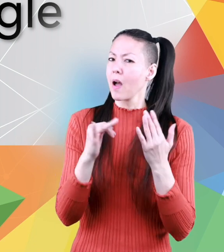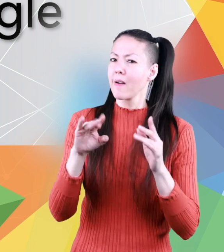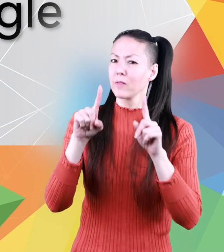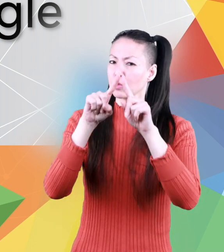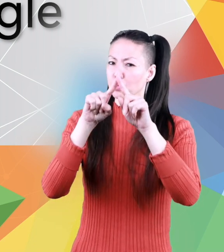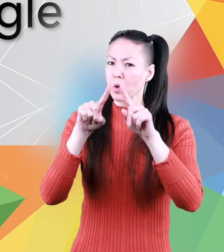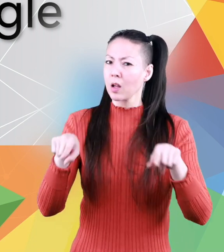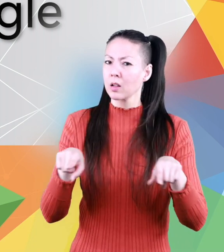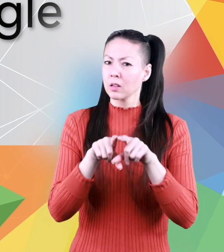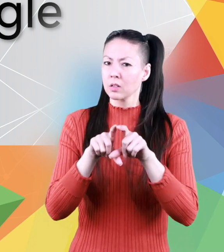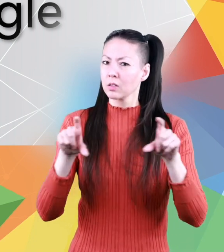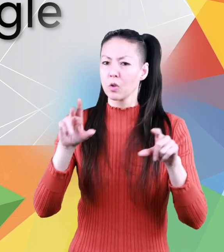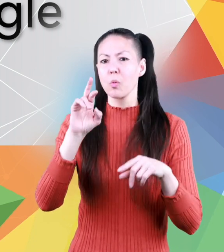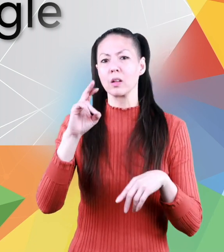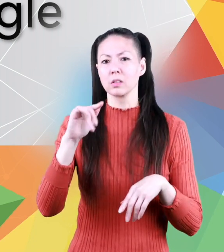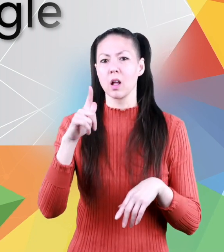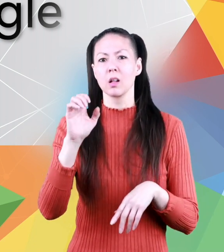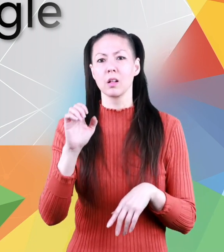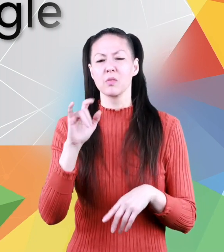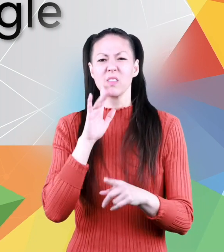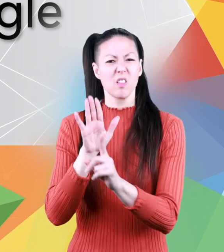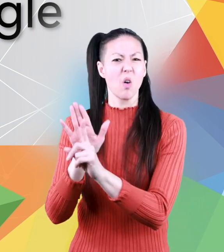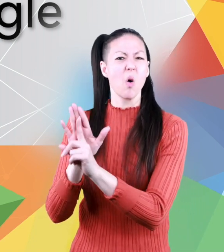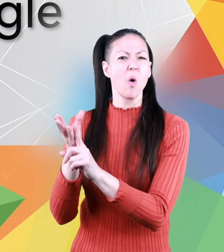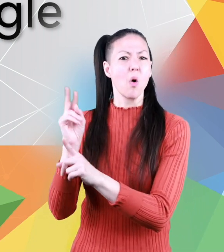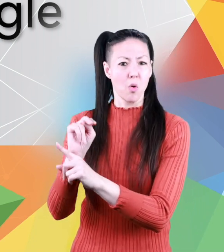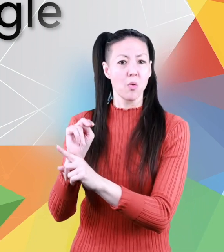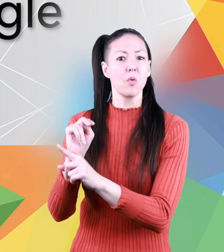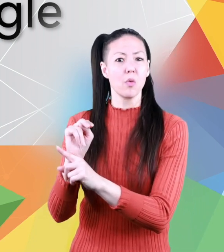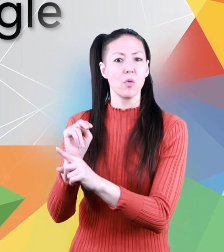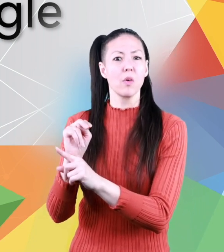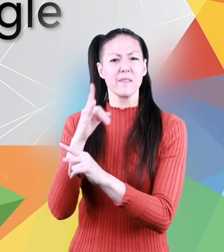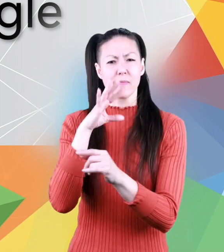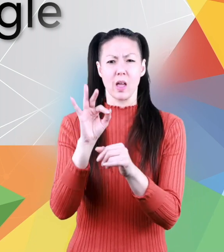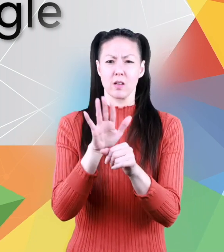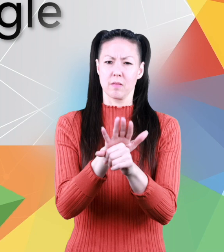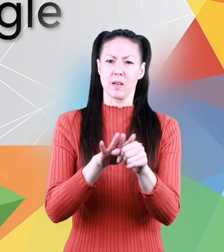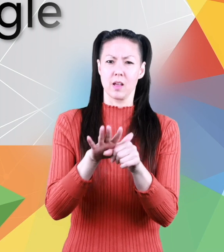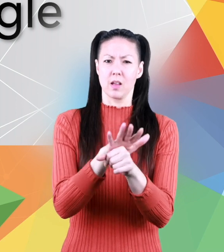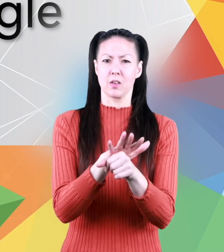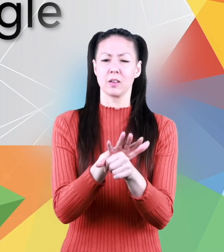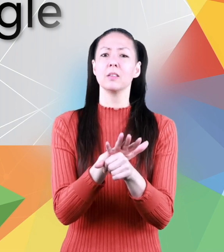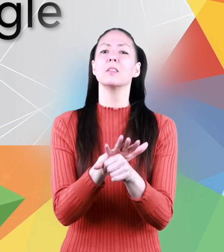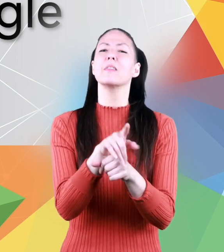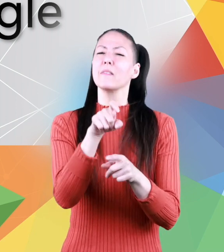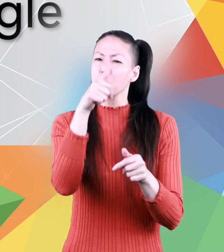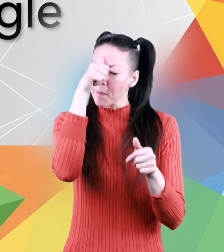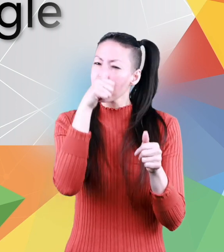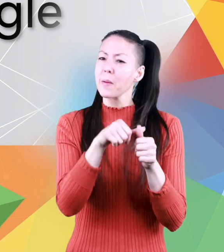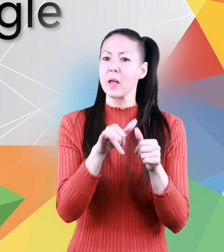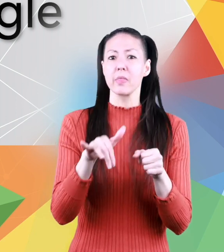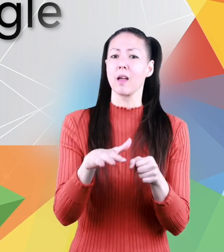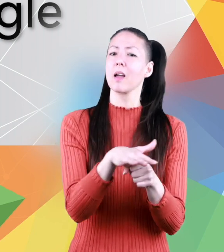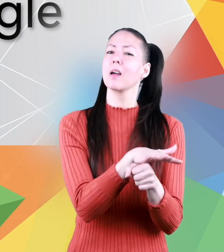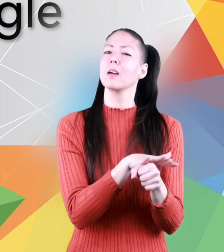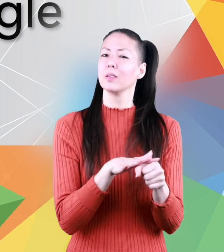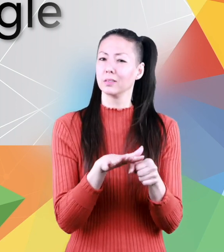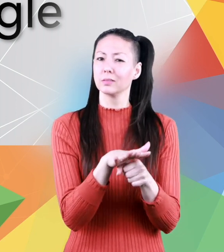most of the time they're on their own so if you want to find out their area you'll just need to remember that the area